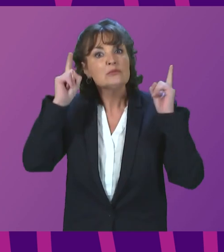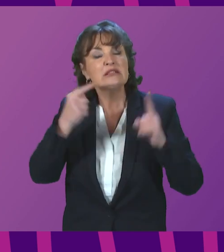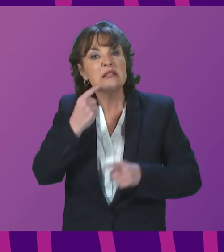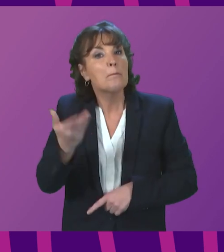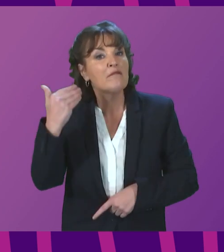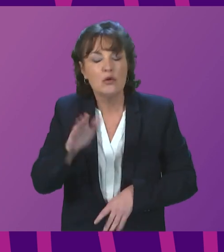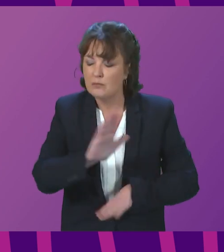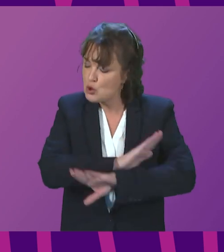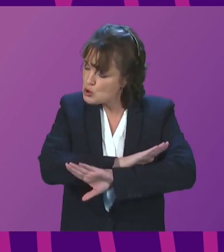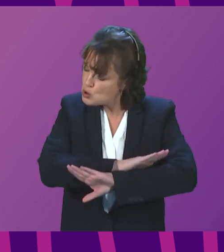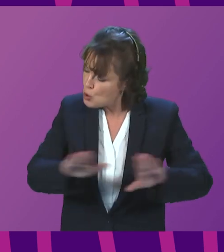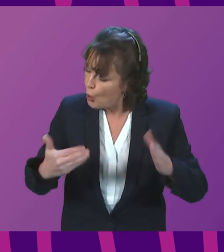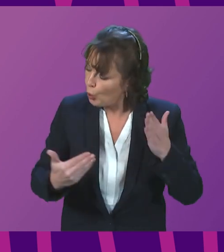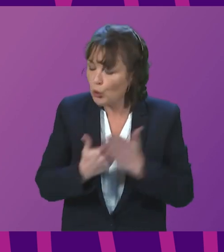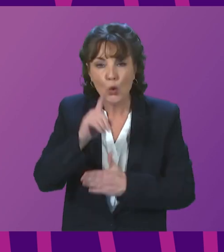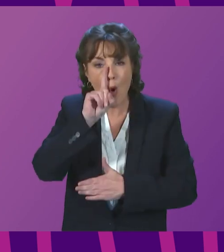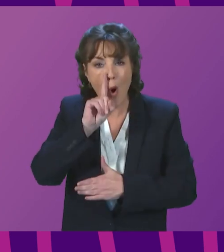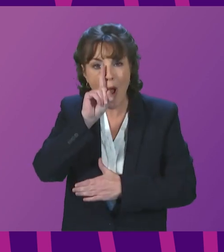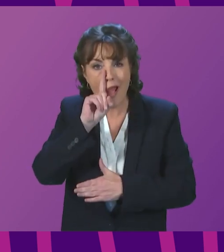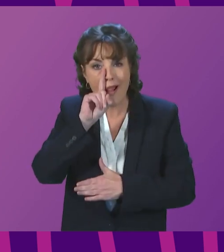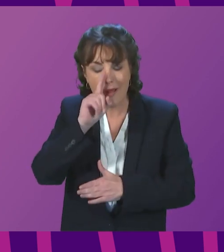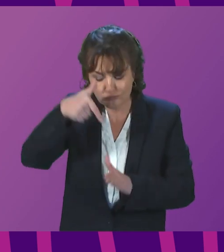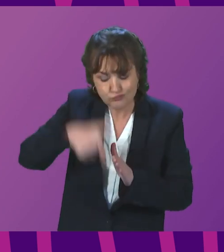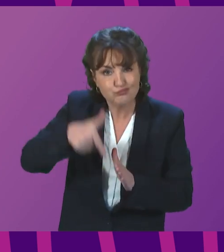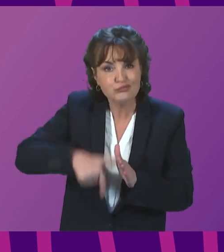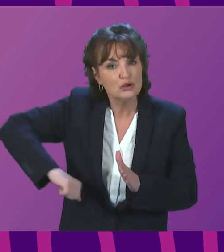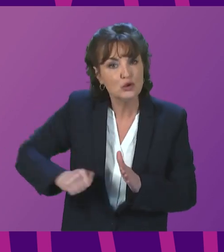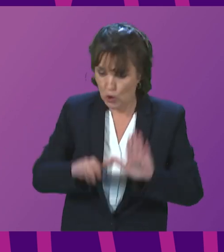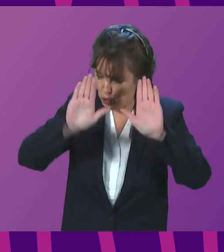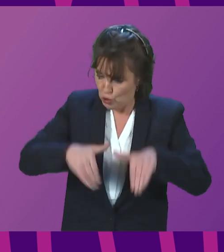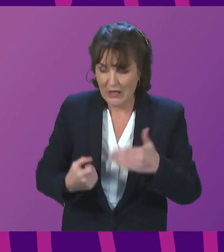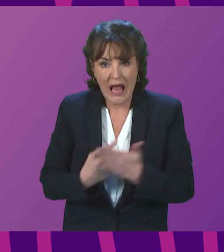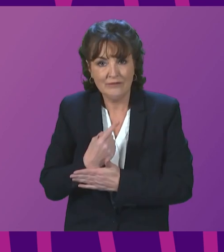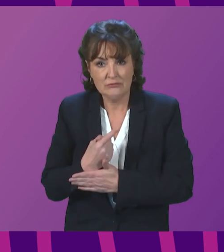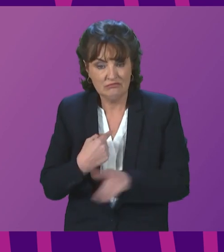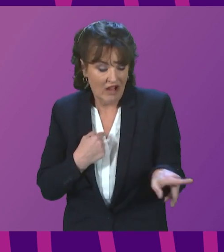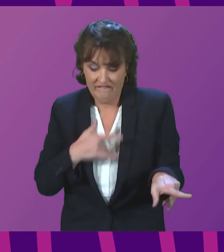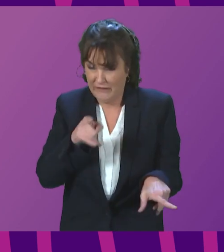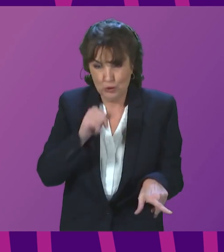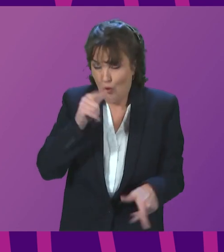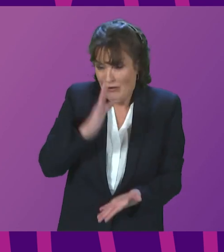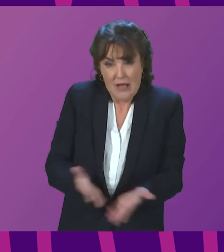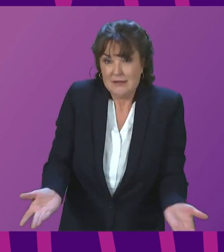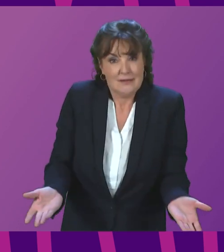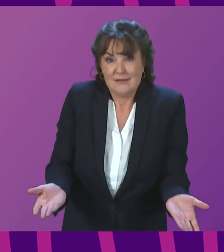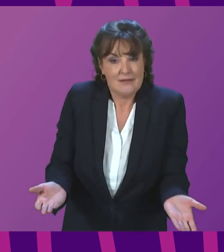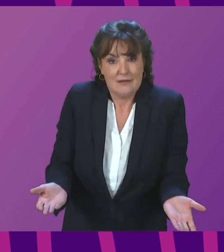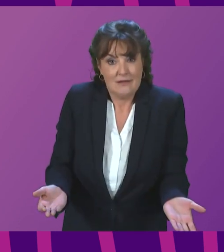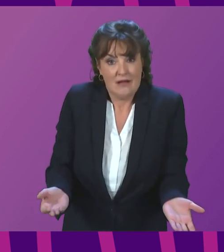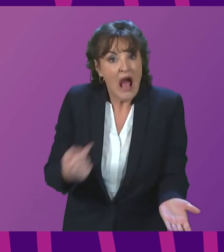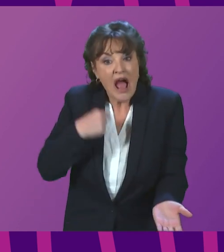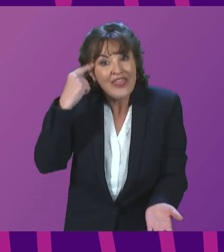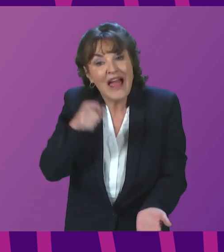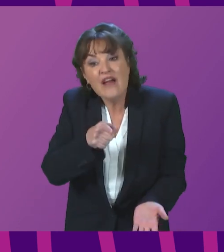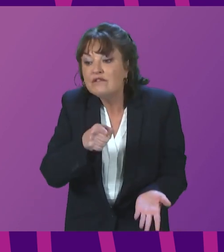that no new oil fields should be developed. That is just not a realistic solution. It will simply lead to more